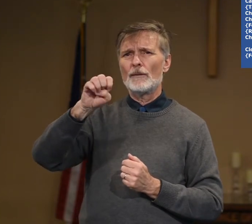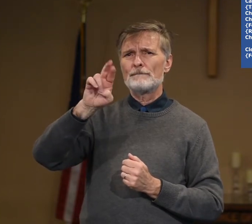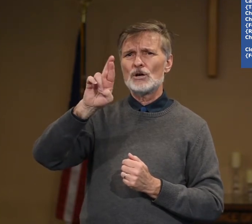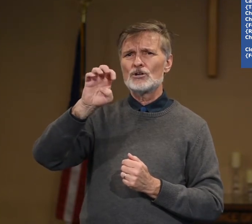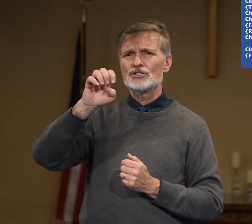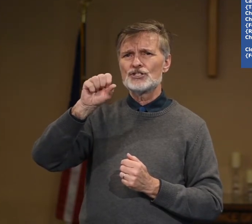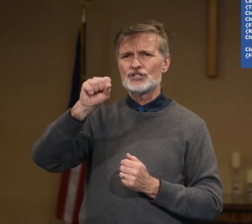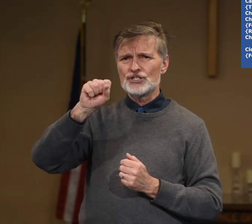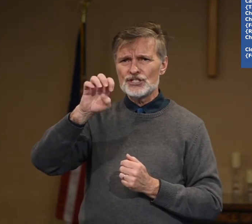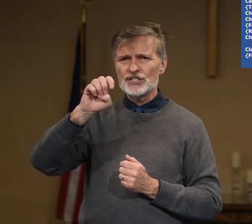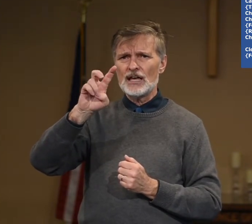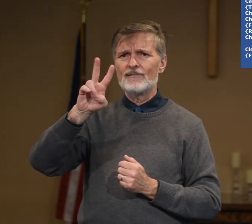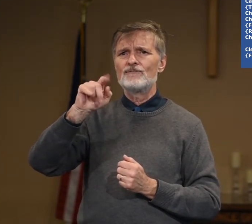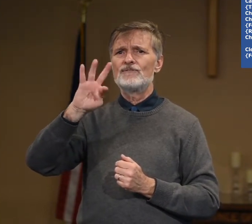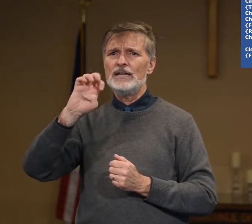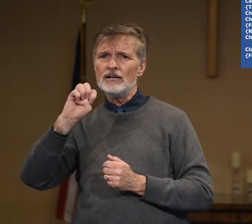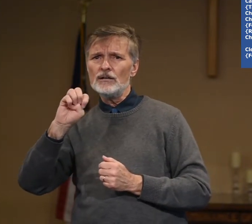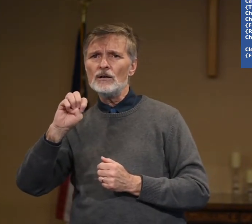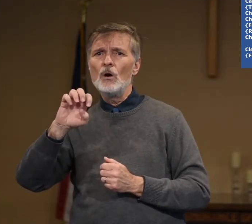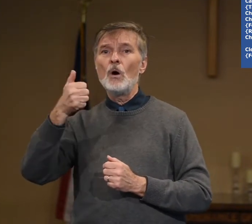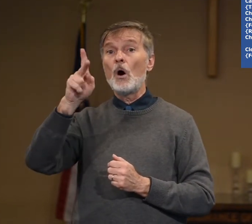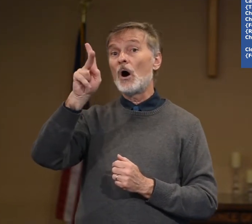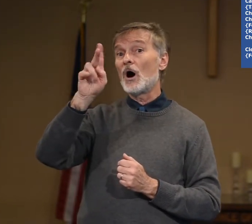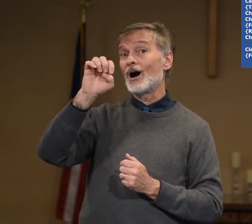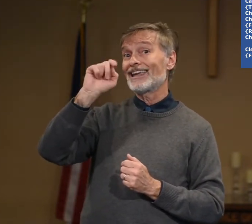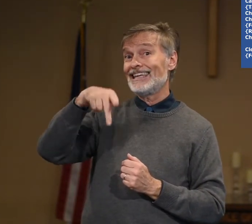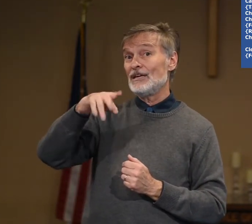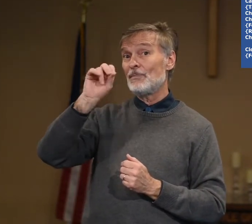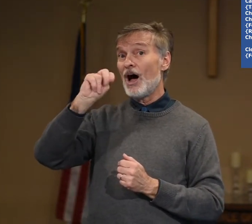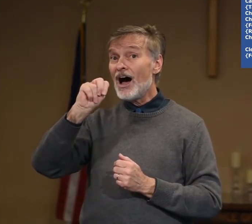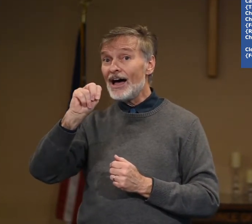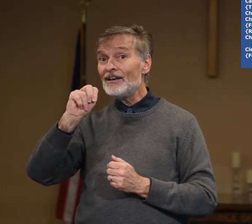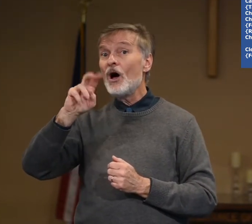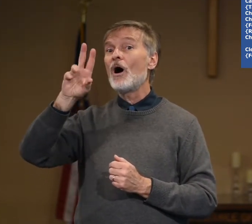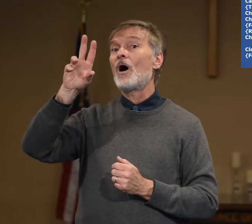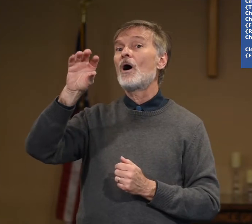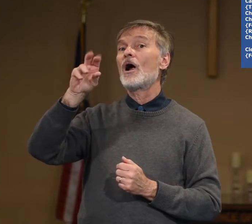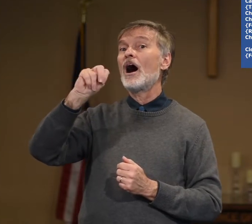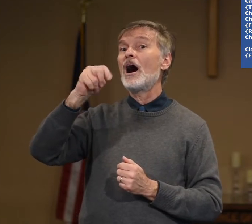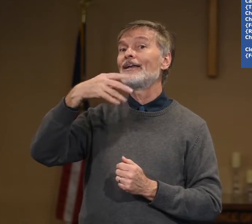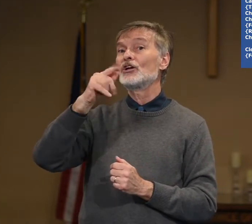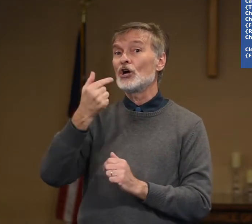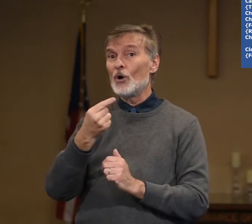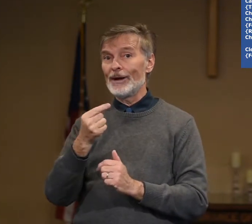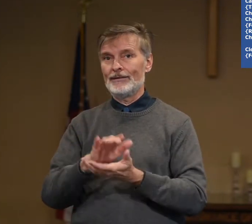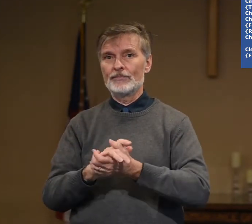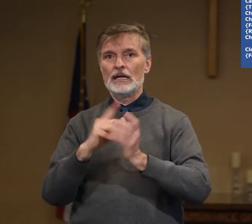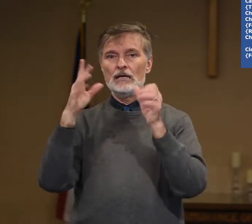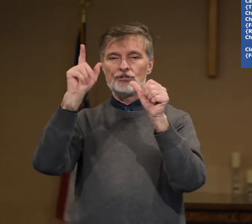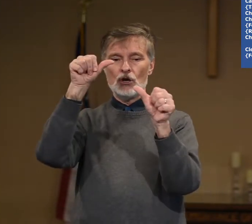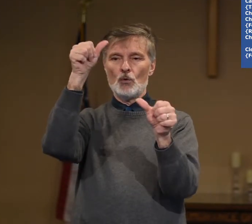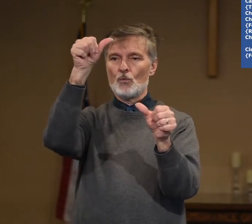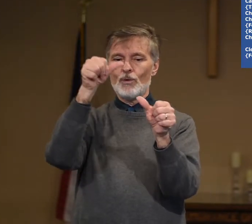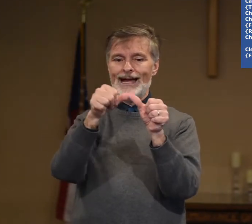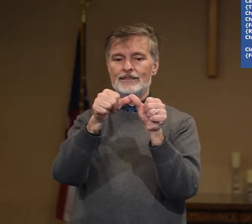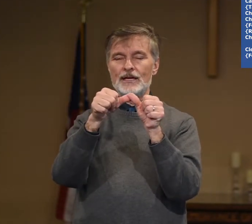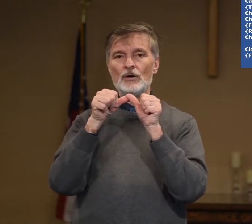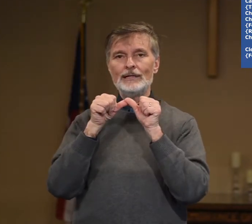persevere or keep on or ongoing. So right thumb on